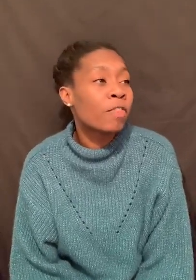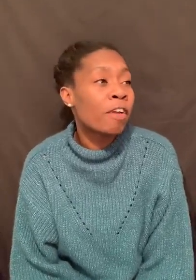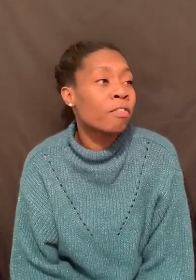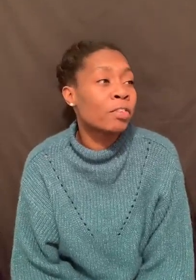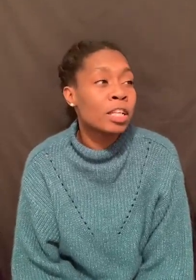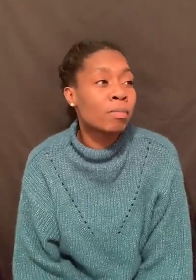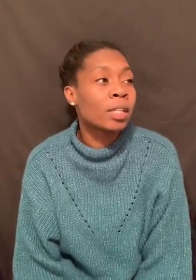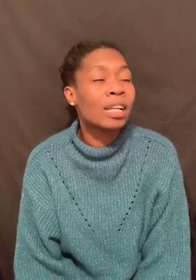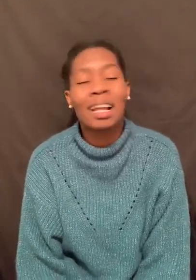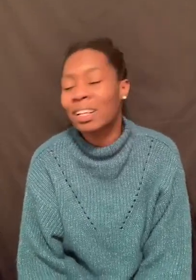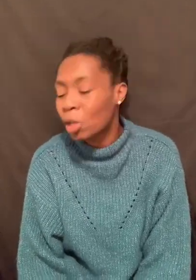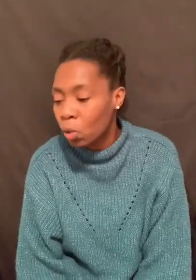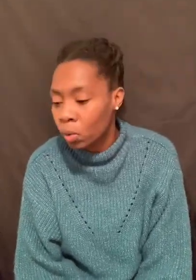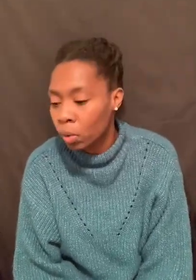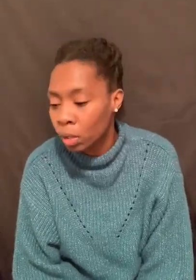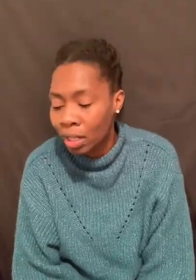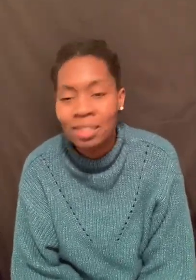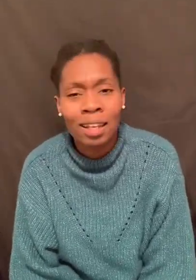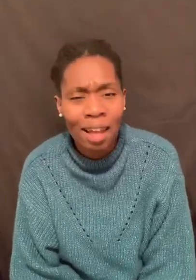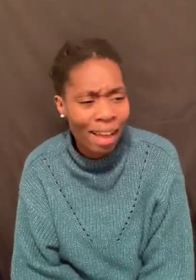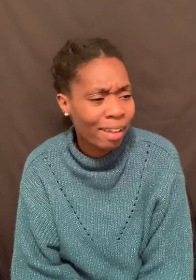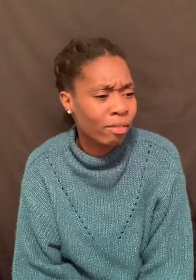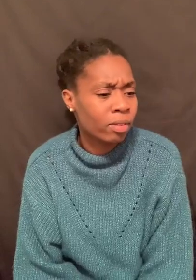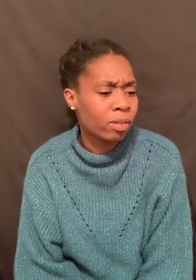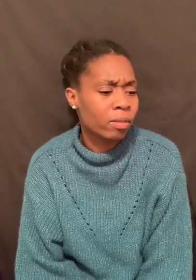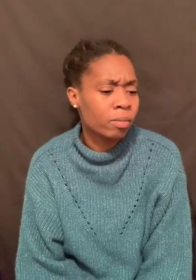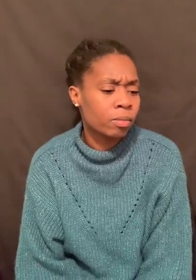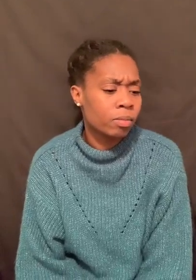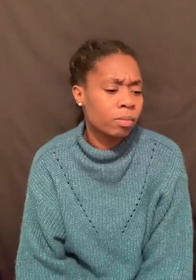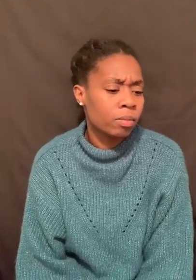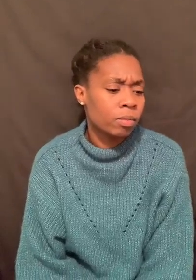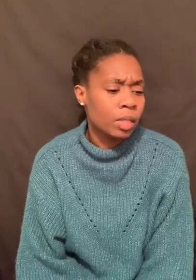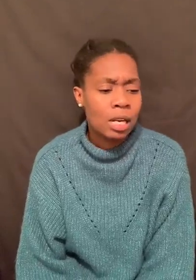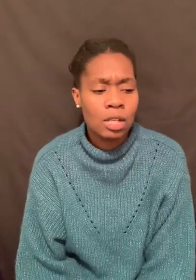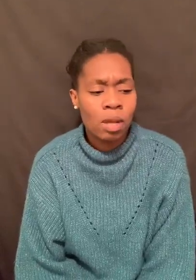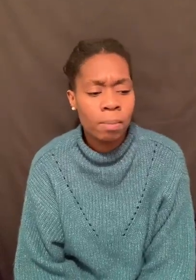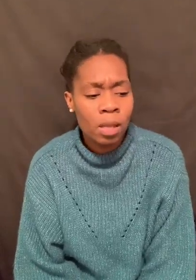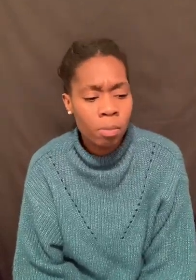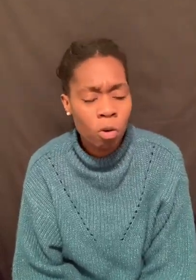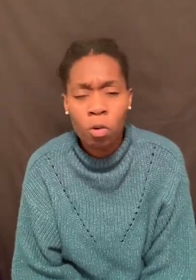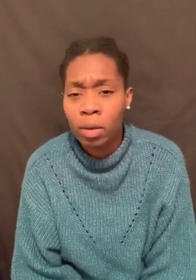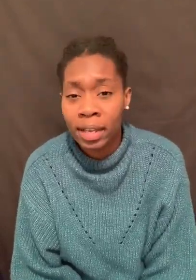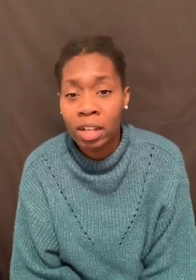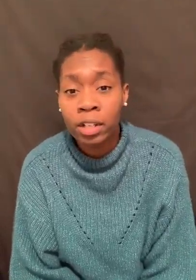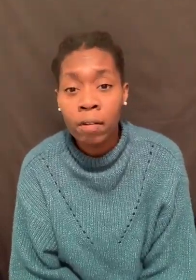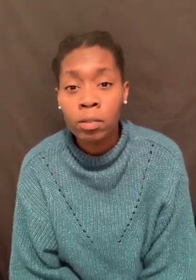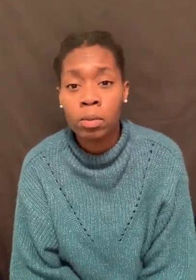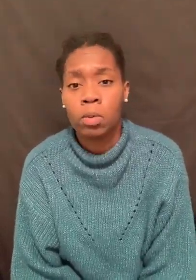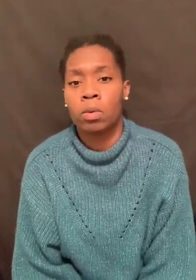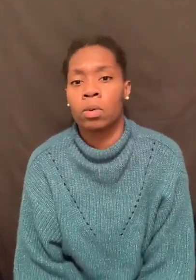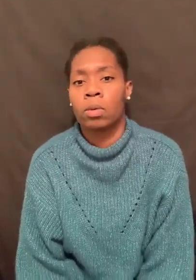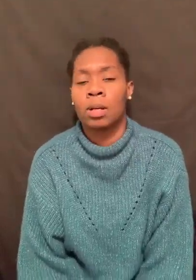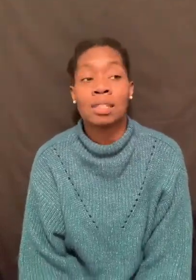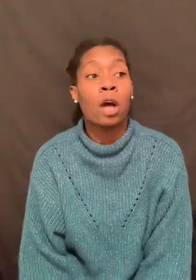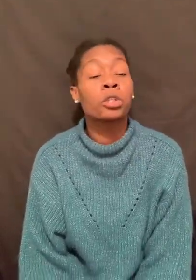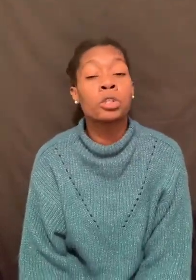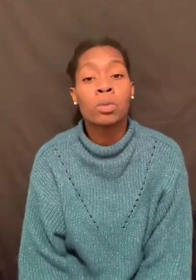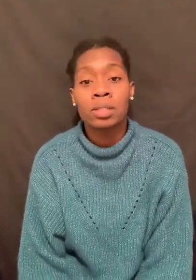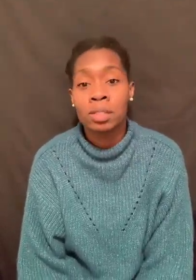in the faith for this much time. You're no, it's alive. And that's why people get uncomfortable. Because how true and